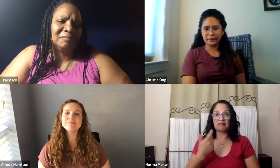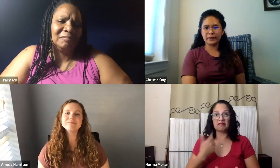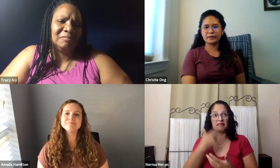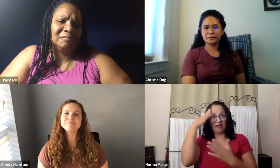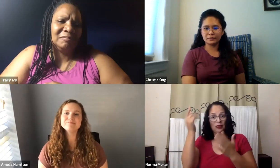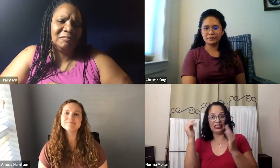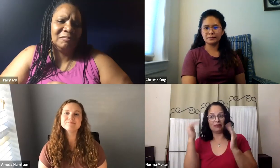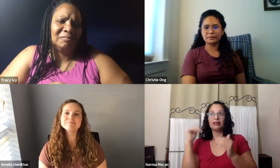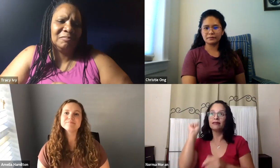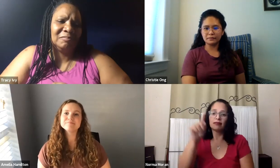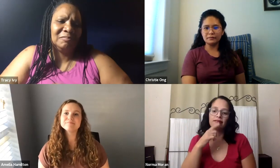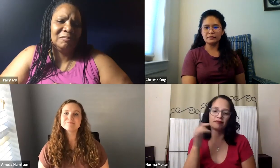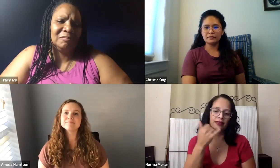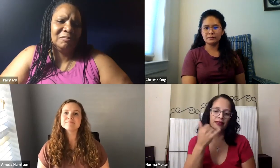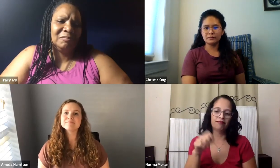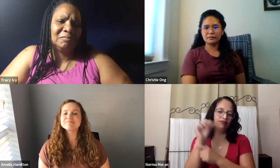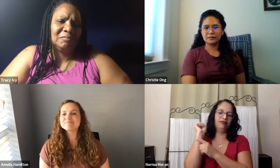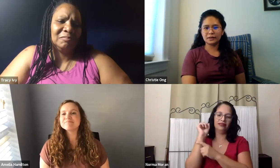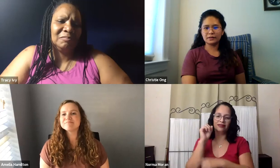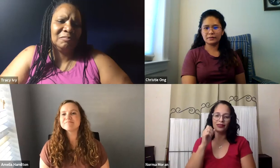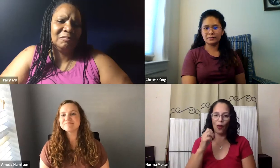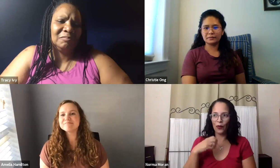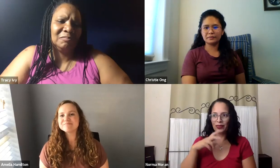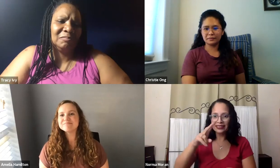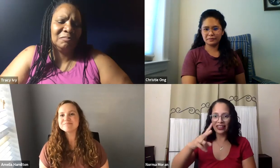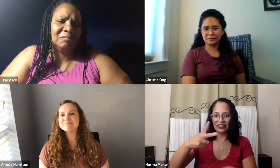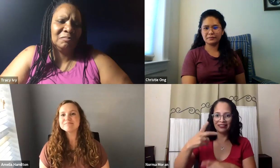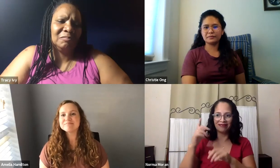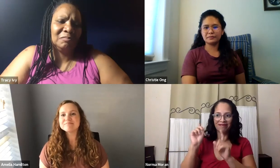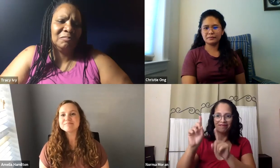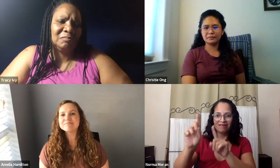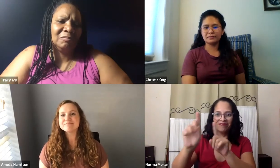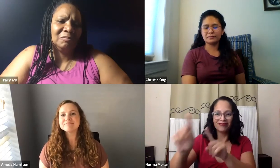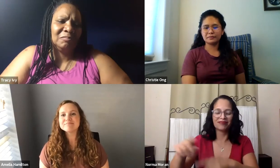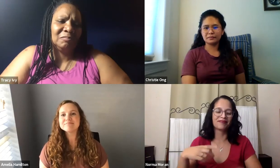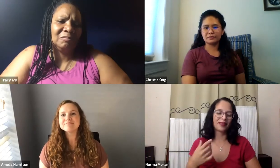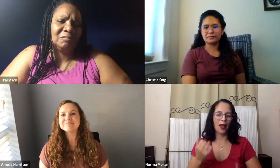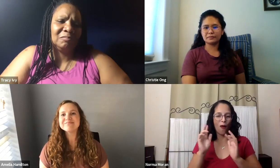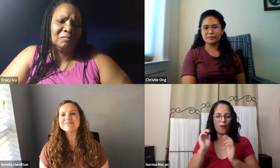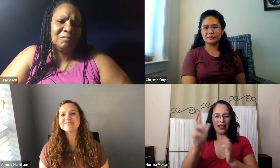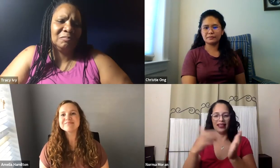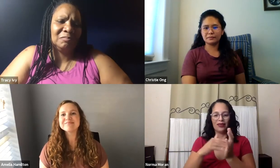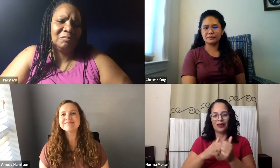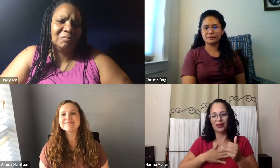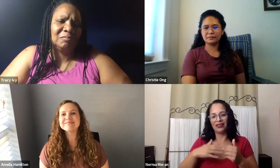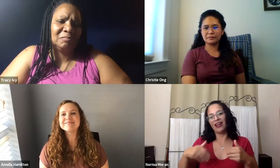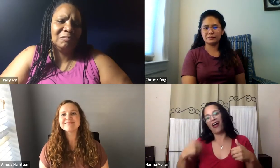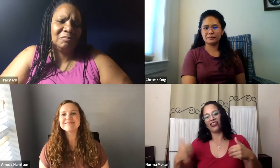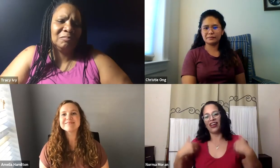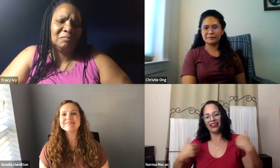And I've realized, wow, there's so many benefits here. Like so many things that you can see. I mean, the second time and the third time that we